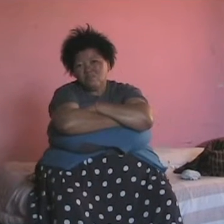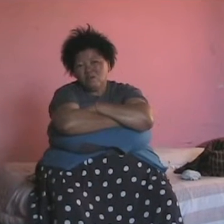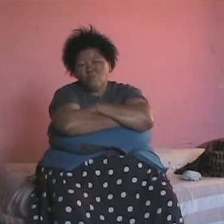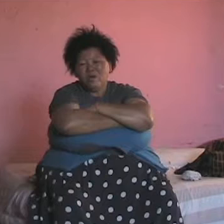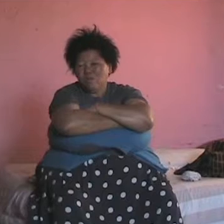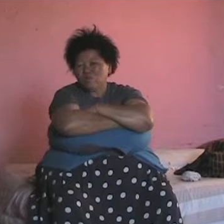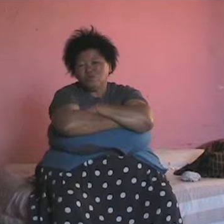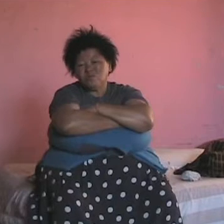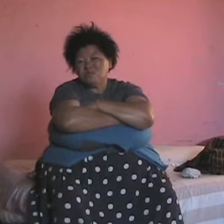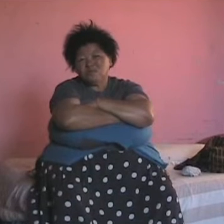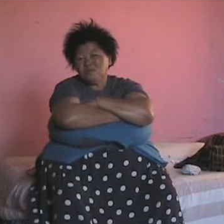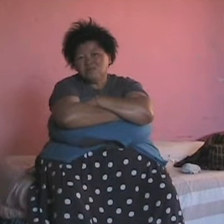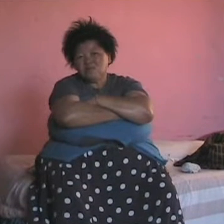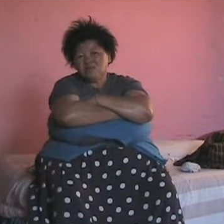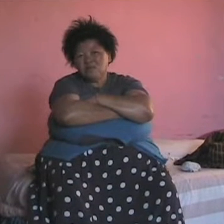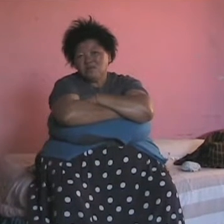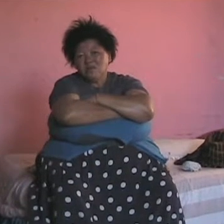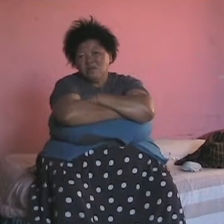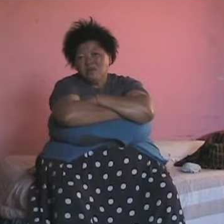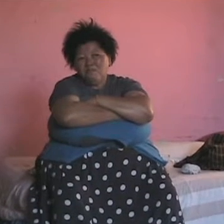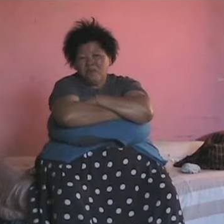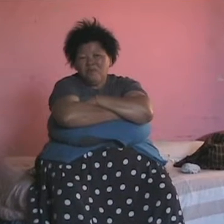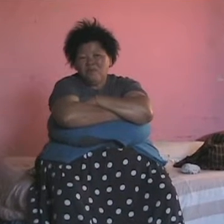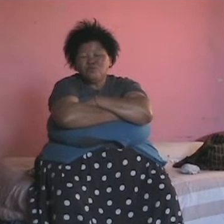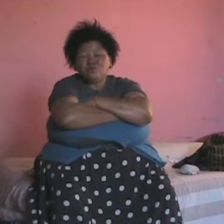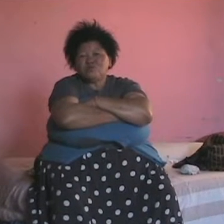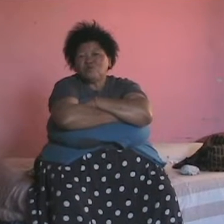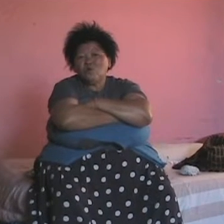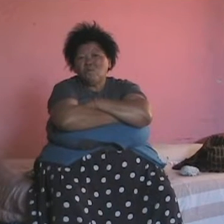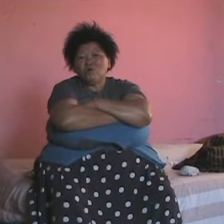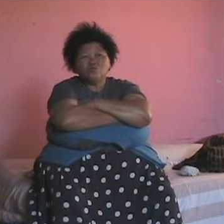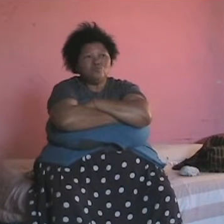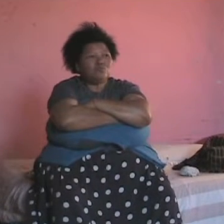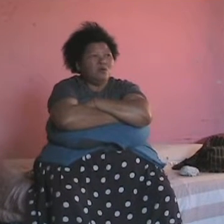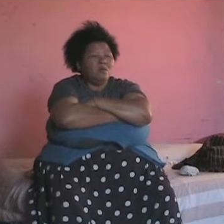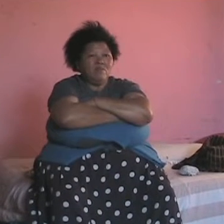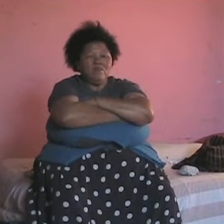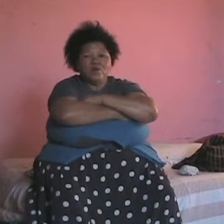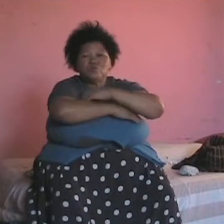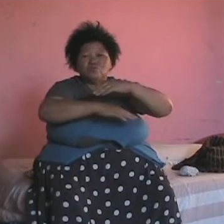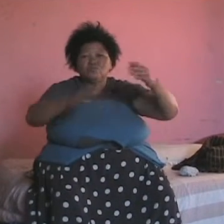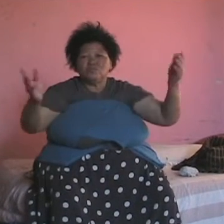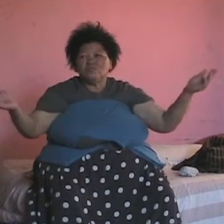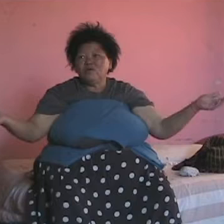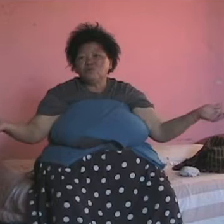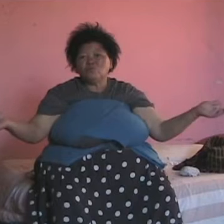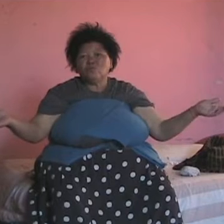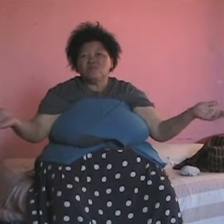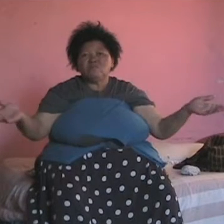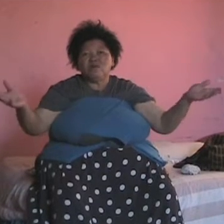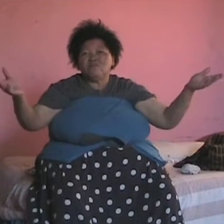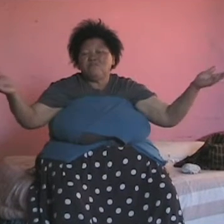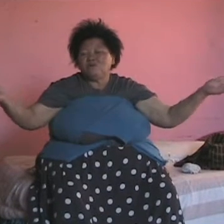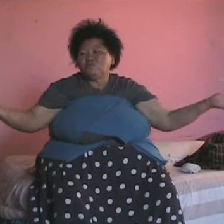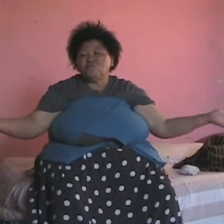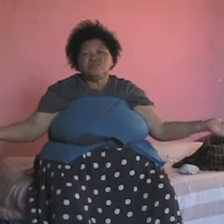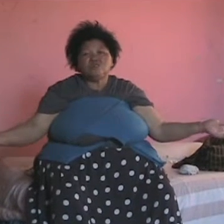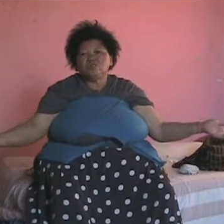Where was she all these years? And then after all that... Maybe if I was at home, maybe I should go to school, maybe I should be teaching